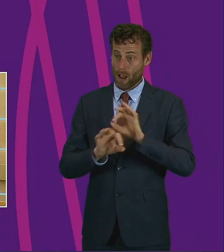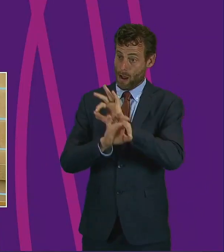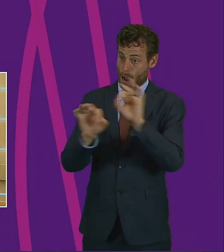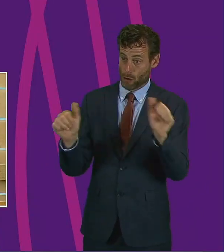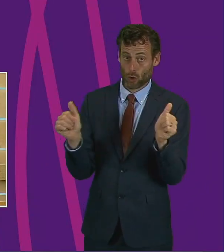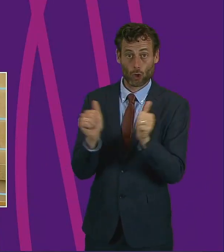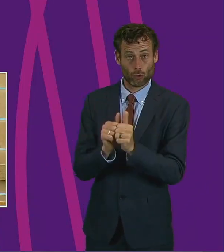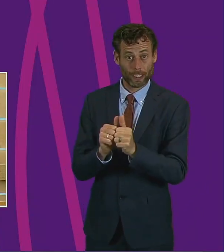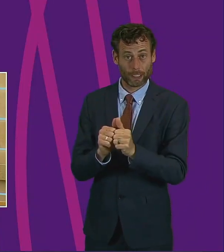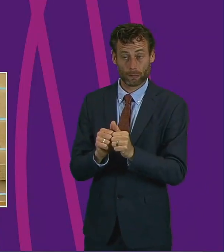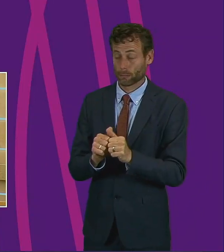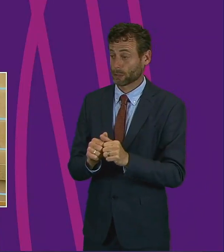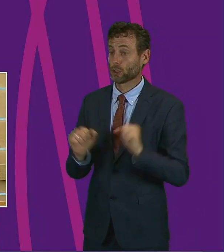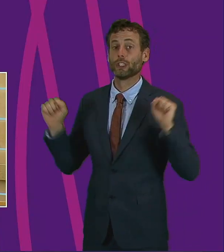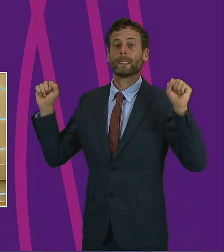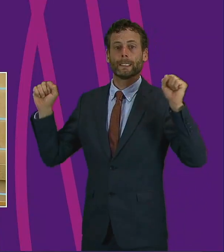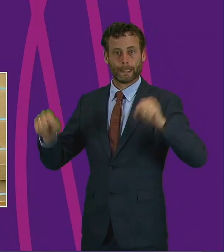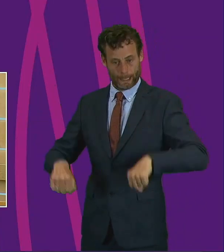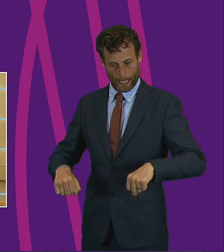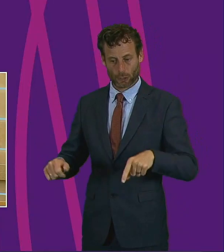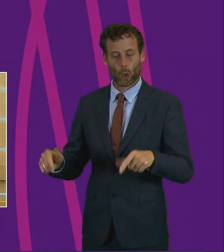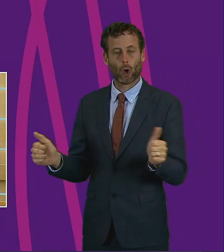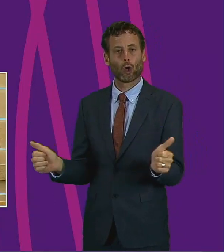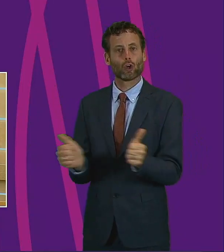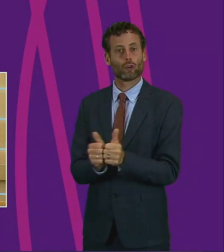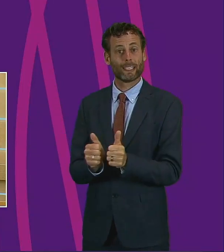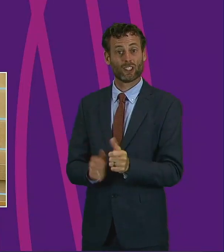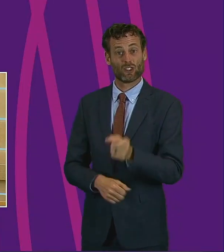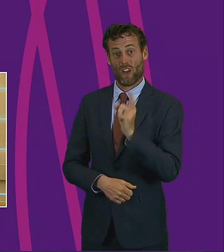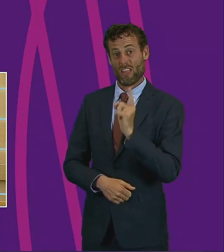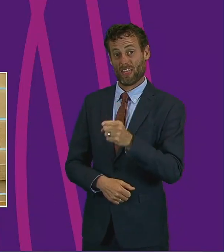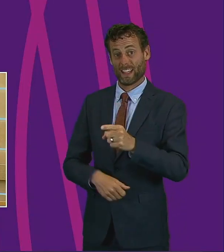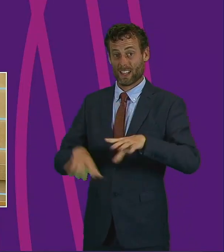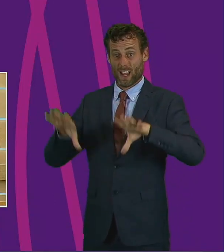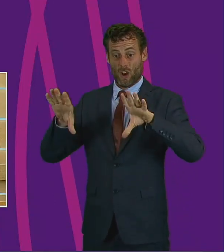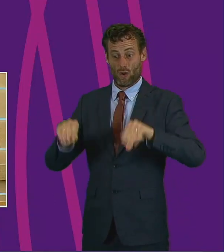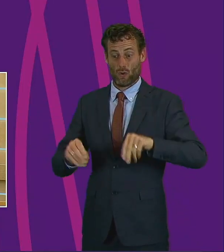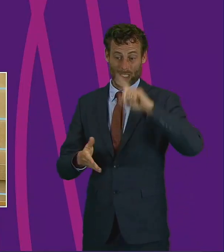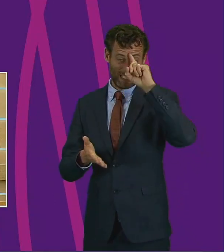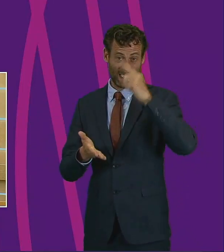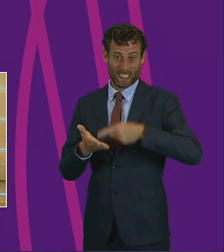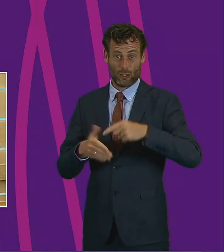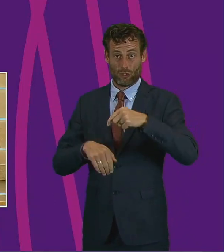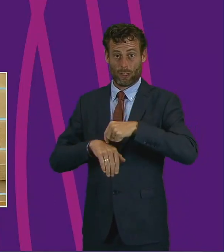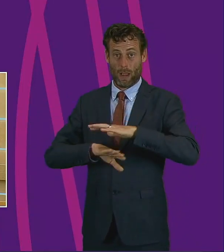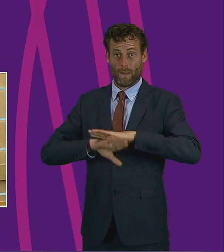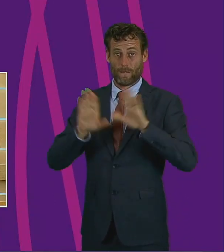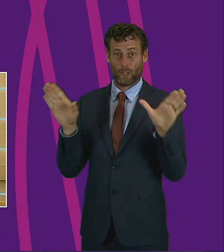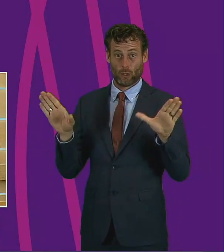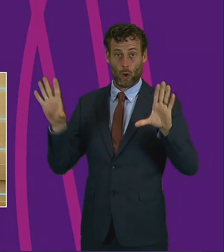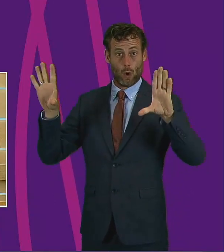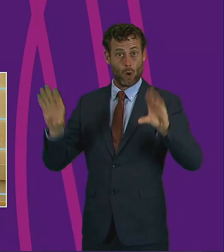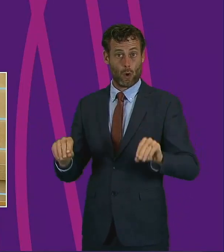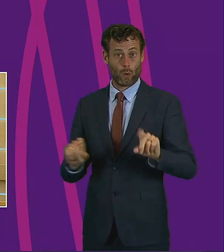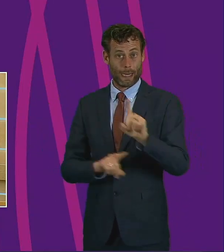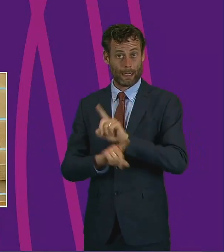agreed. Are we all agreed? Yes. We are agreed and that concludes decision time. I close this meeting.